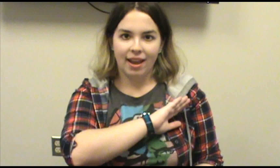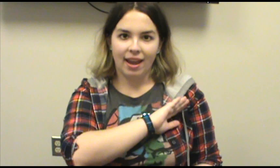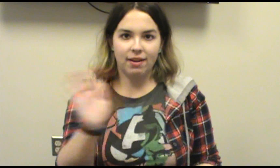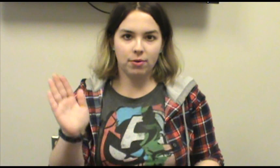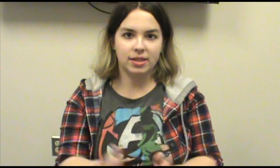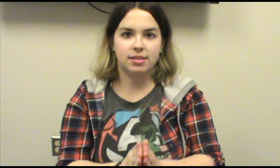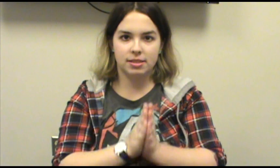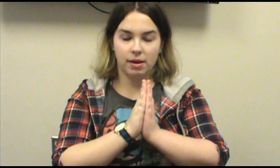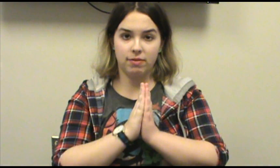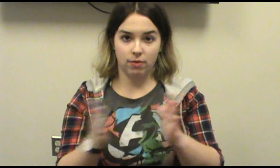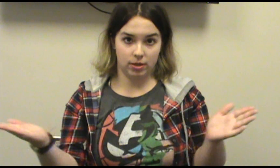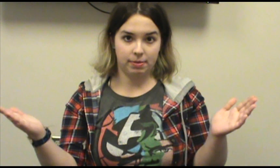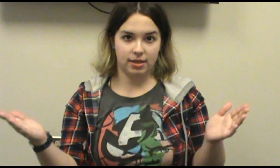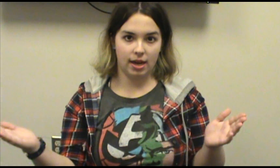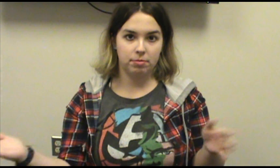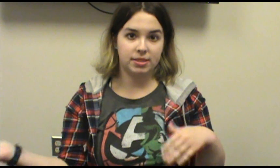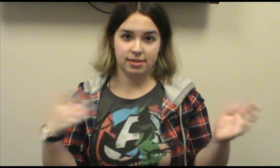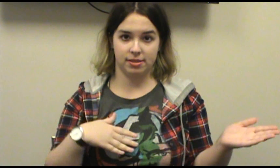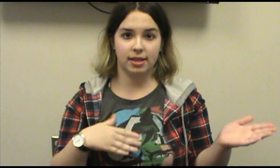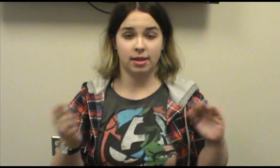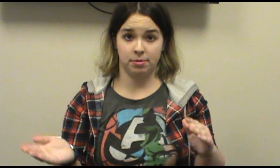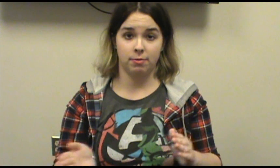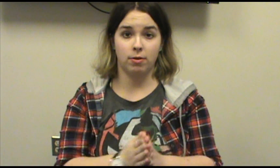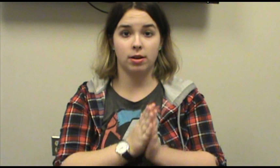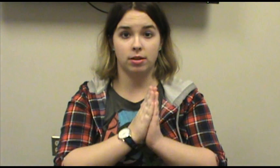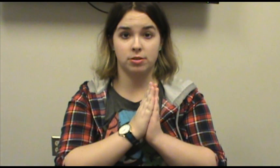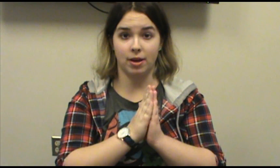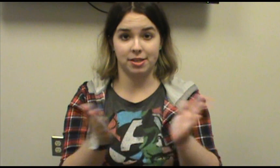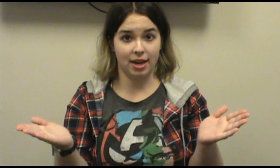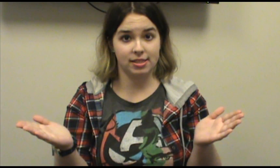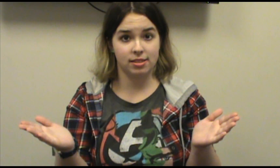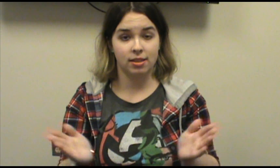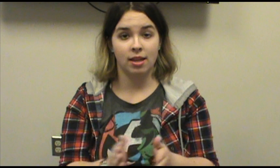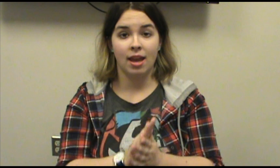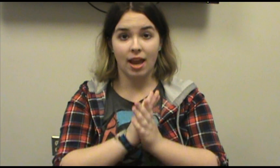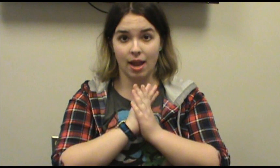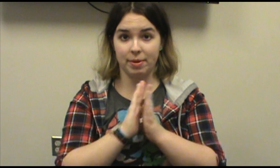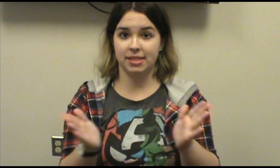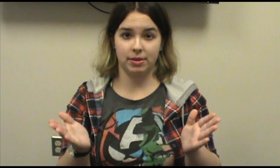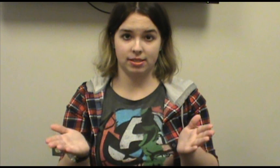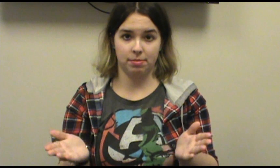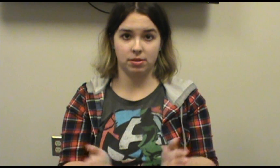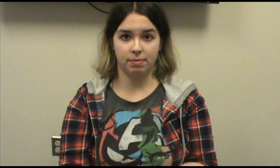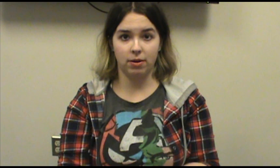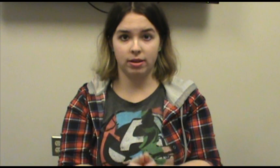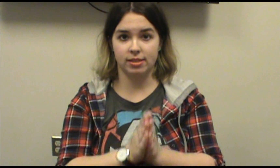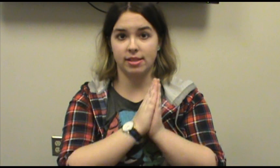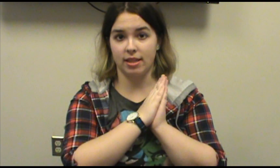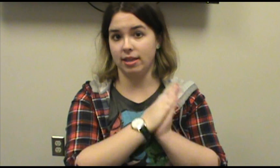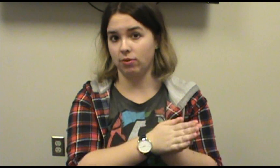Hey everyone, so this is my review of Once Upon a Time, Season 6, Episode 4, called Strange Case. And basically what this episode's about is that the evil